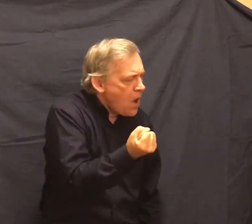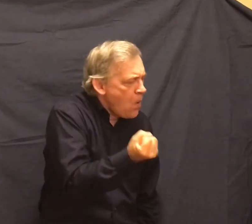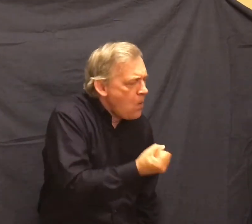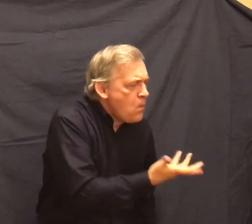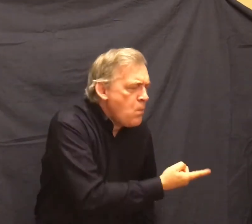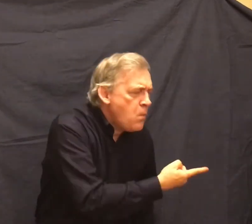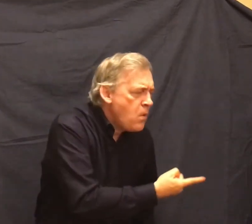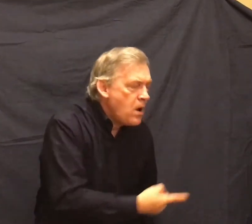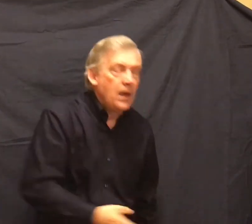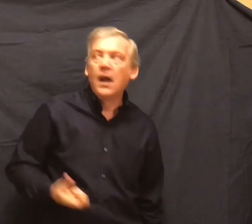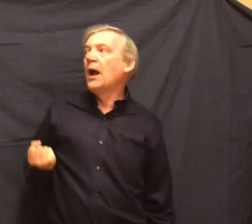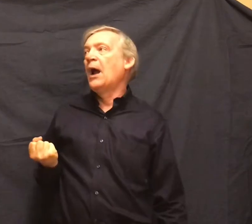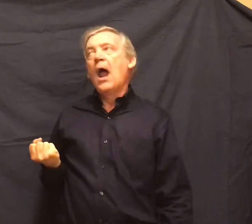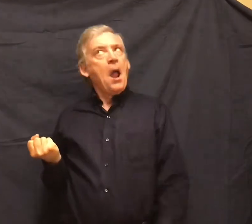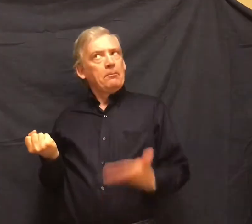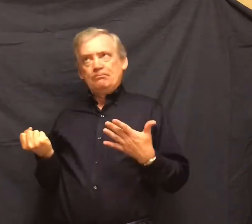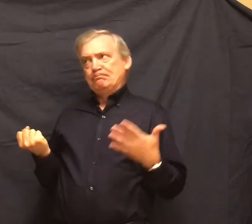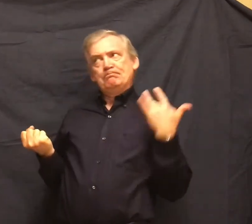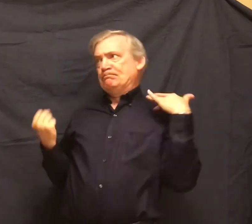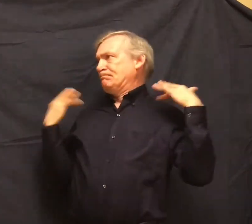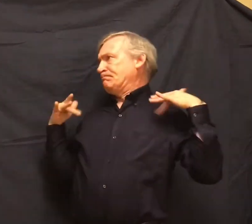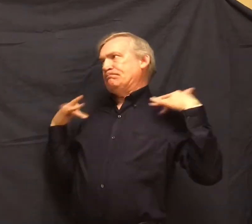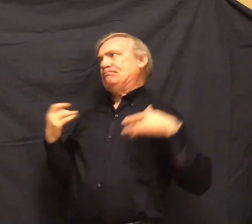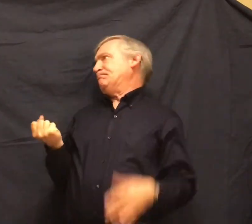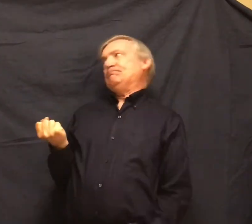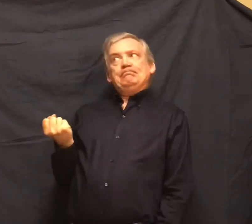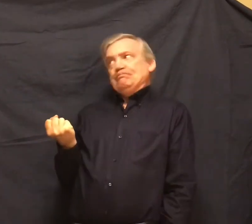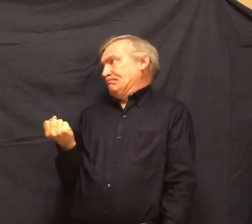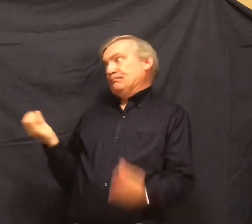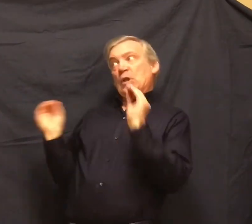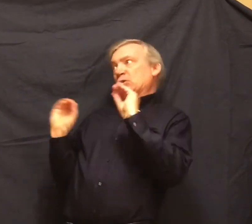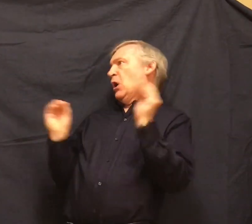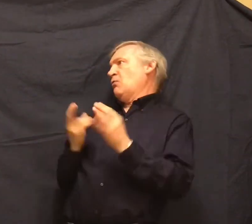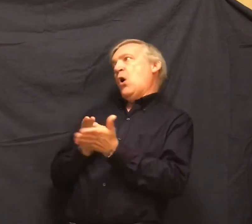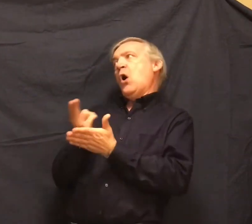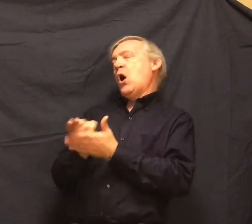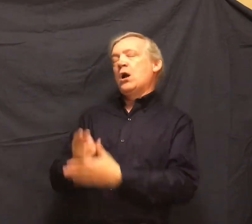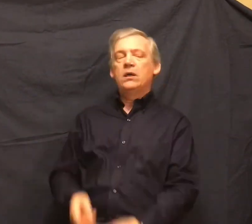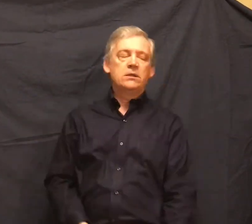I ain't got nothing, George. Honest. Come on, give it here.